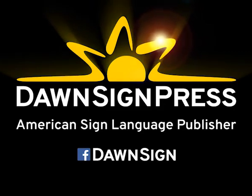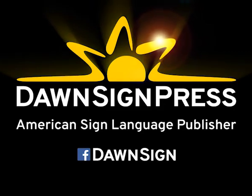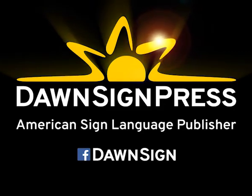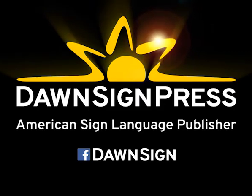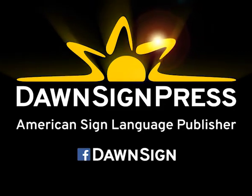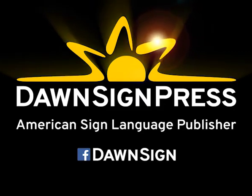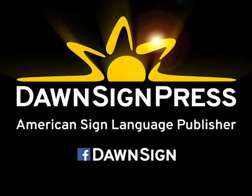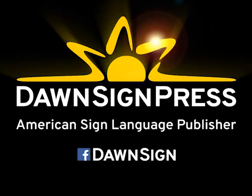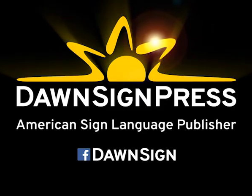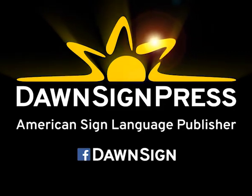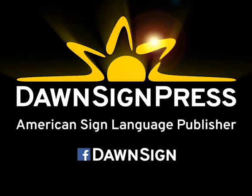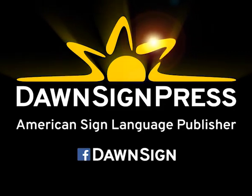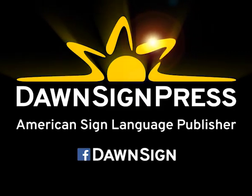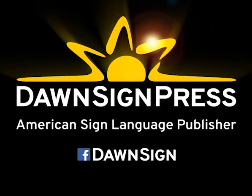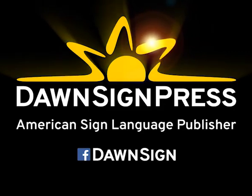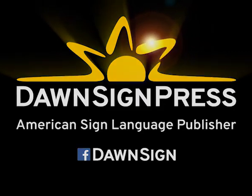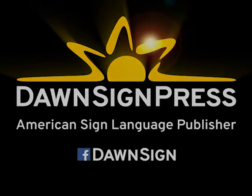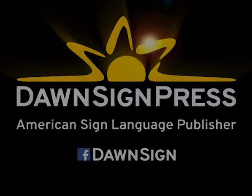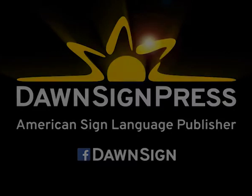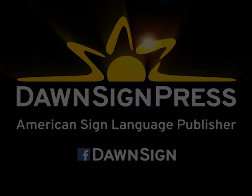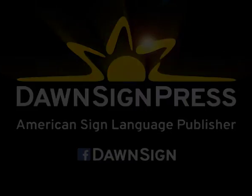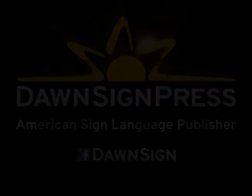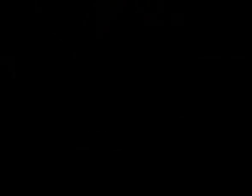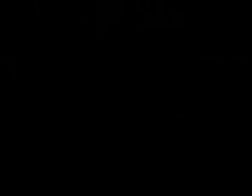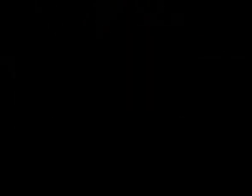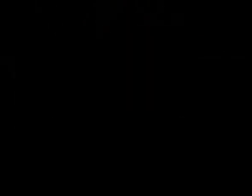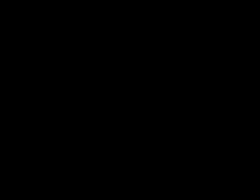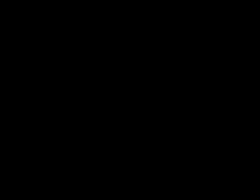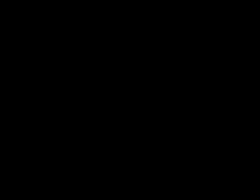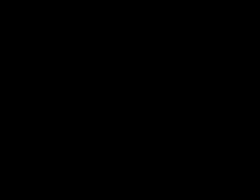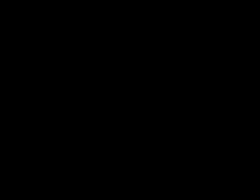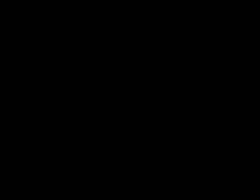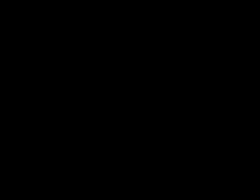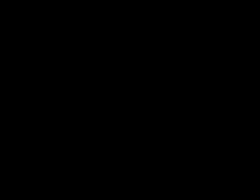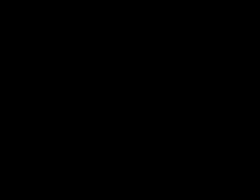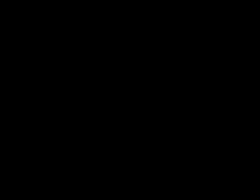contribute country Gwen. to the king. to the king. came to the king. women, the son, There